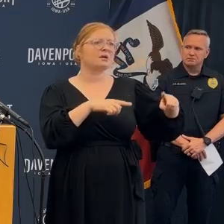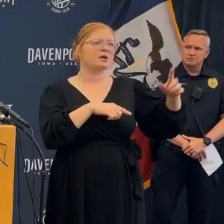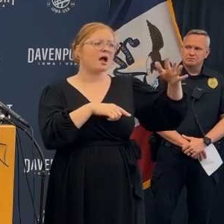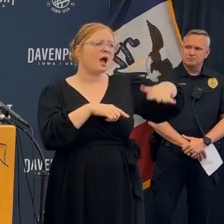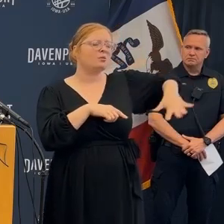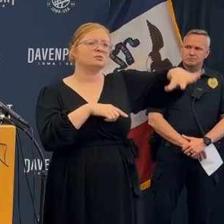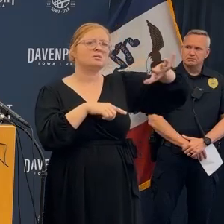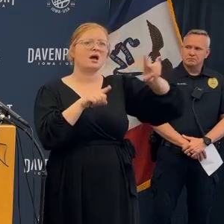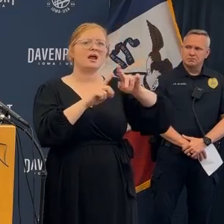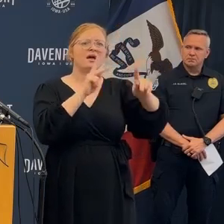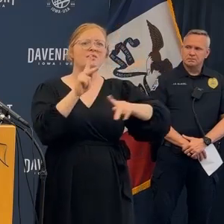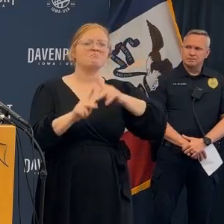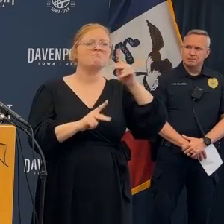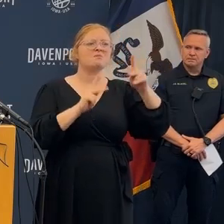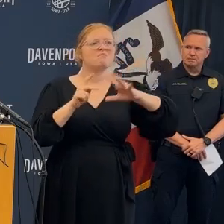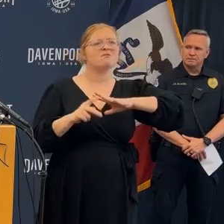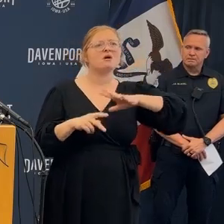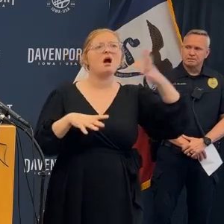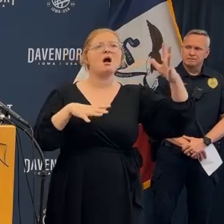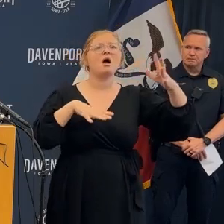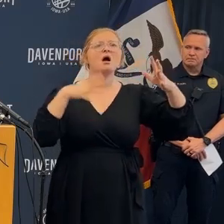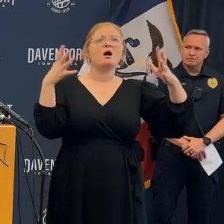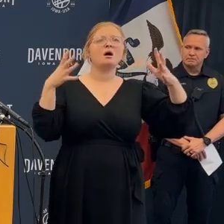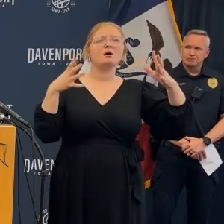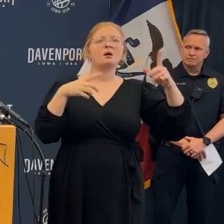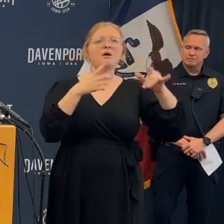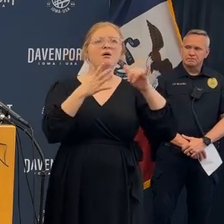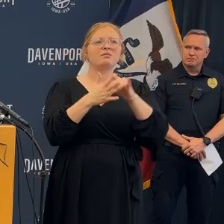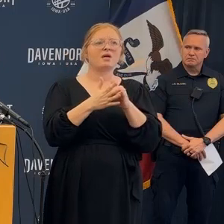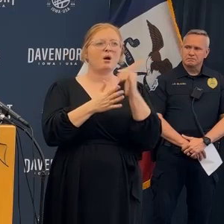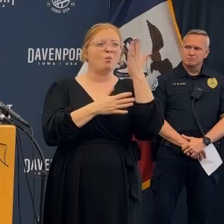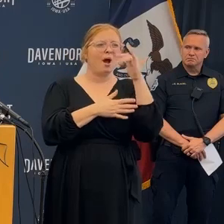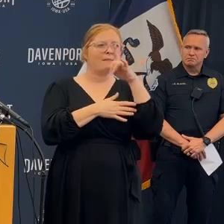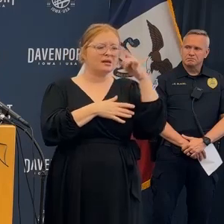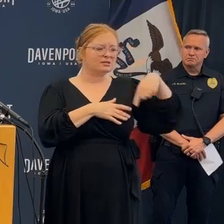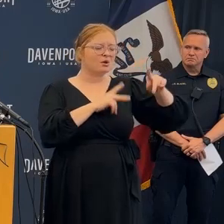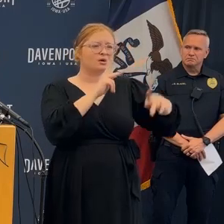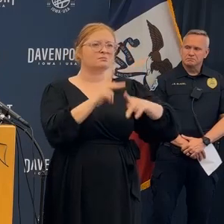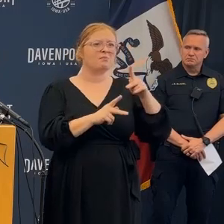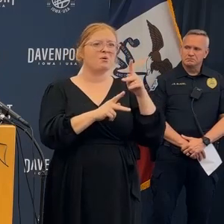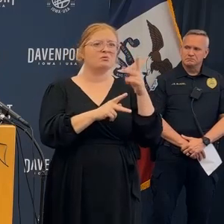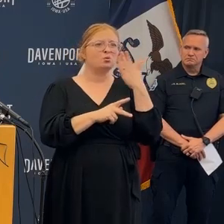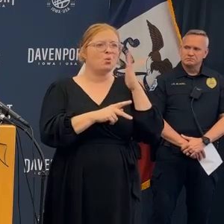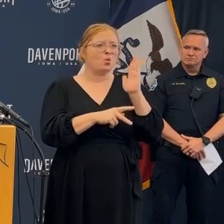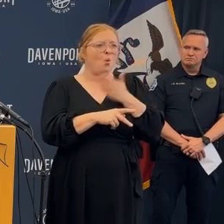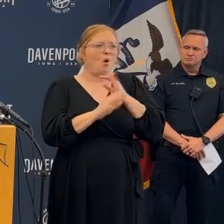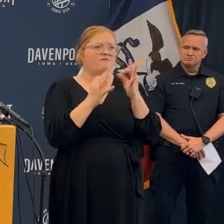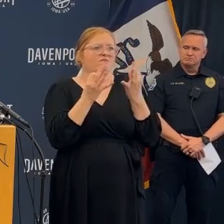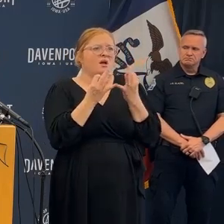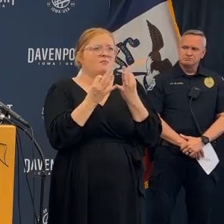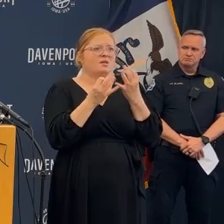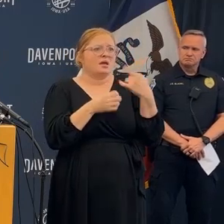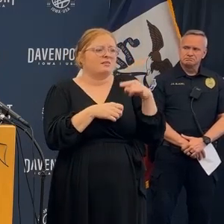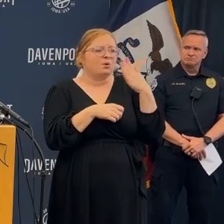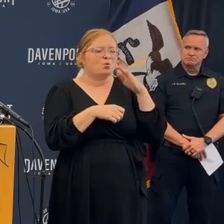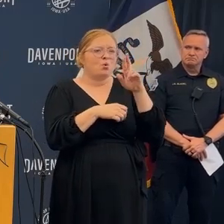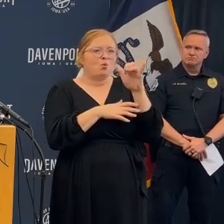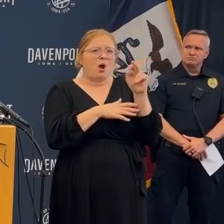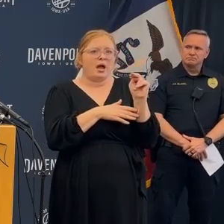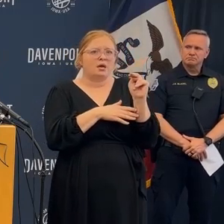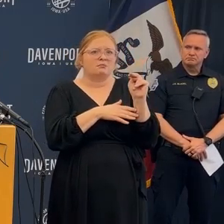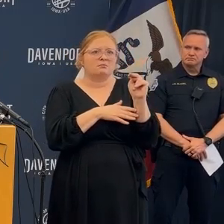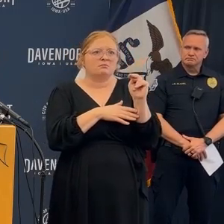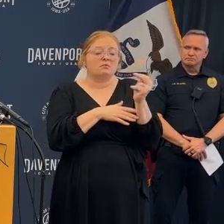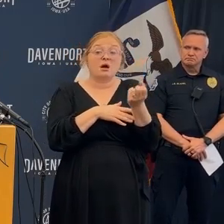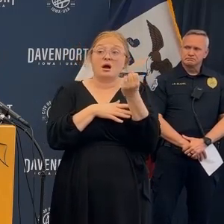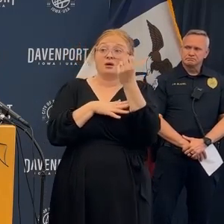and the people, you know, raising a voice on, and they don't know Ryan. They don't know our